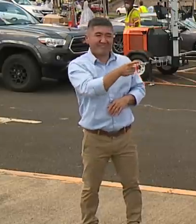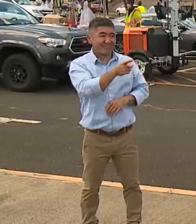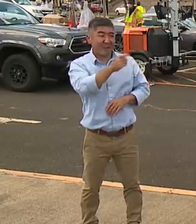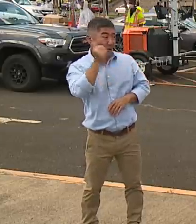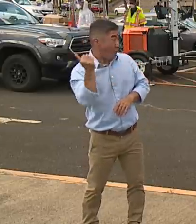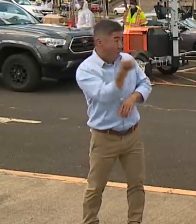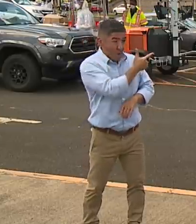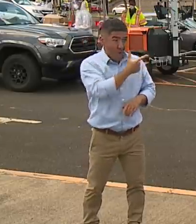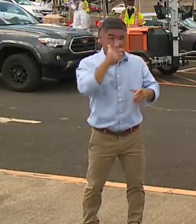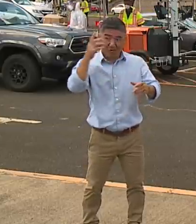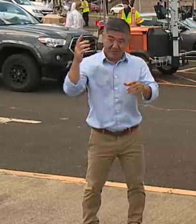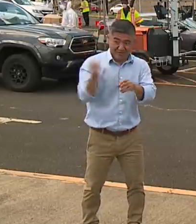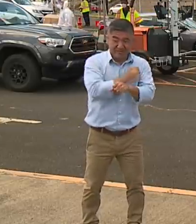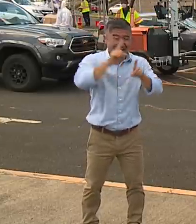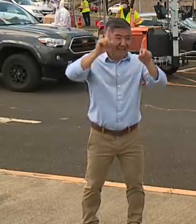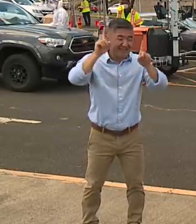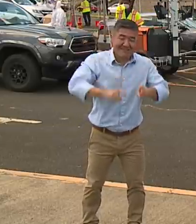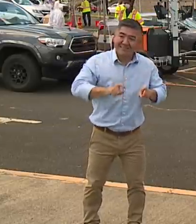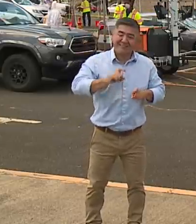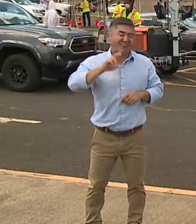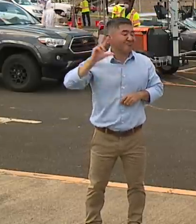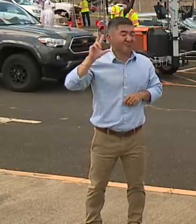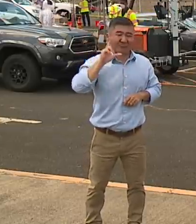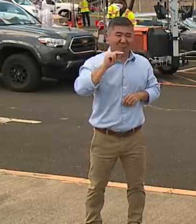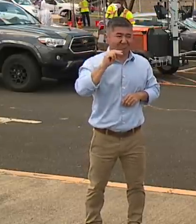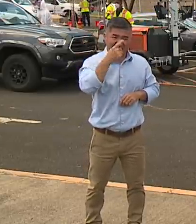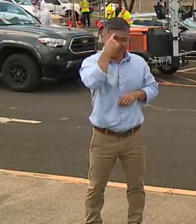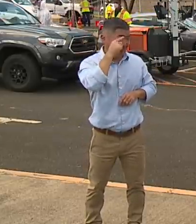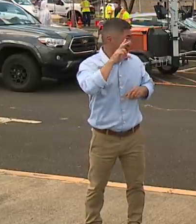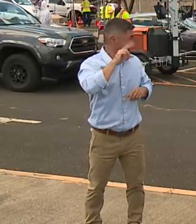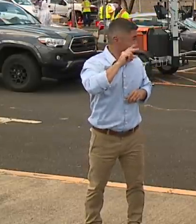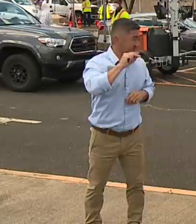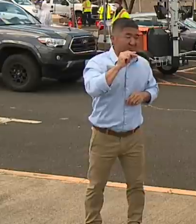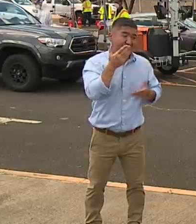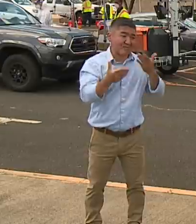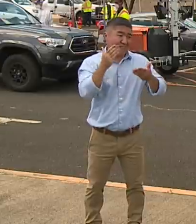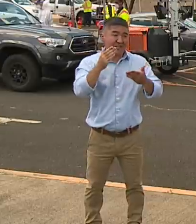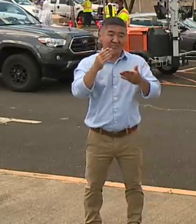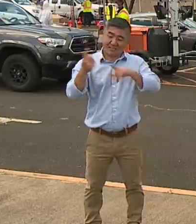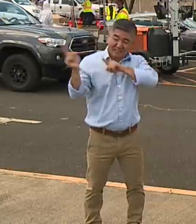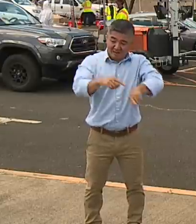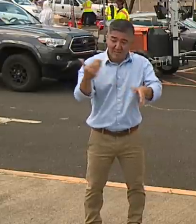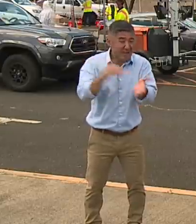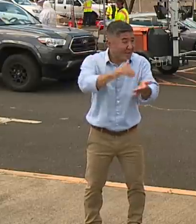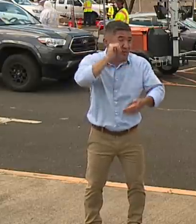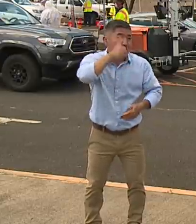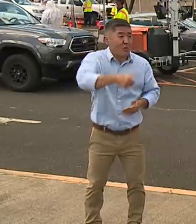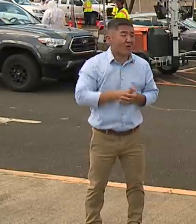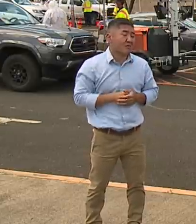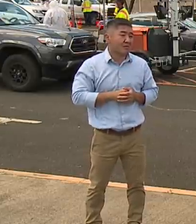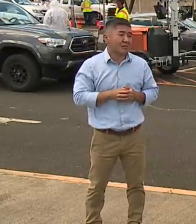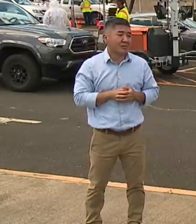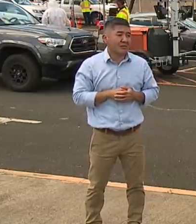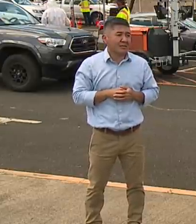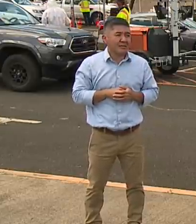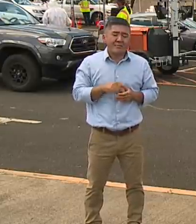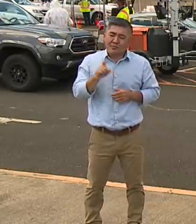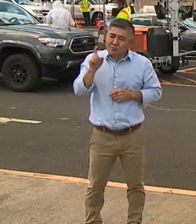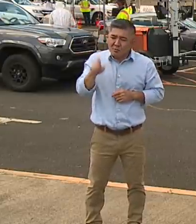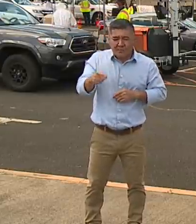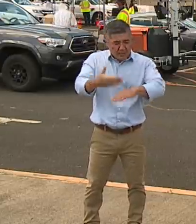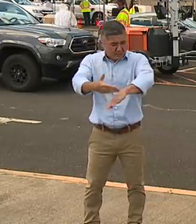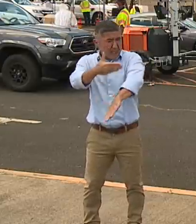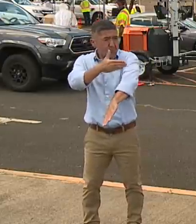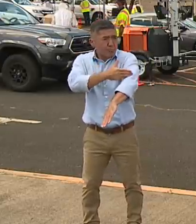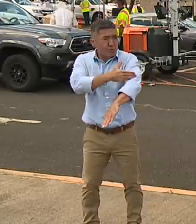that we want them to come back tomorrow at the next locations. And we need to do a better job in terms of traffic flowing,